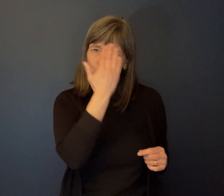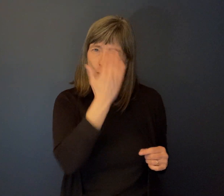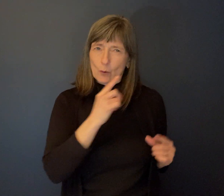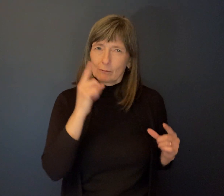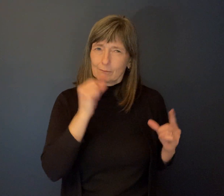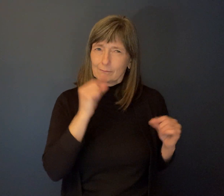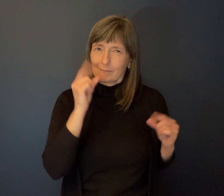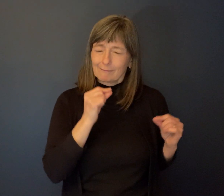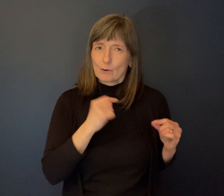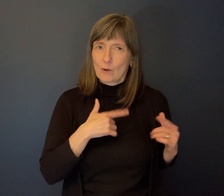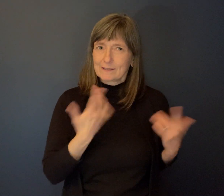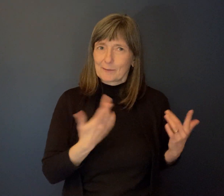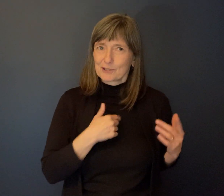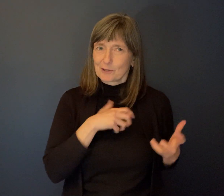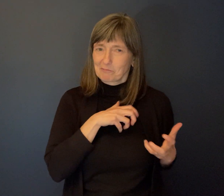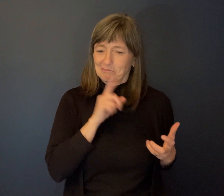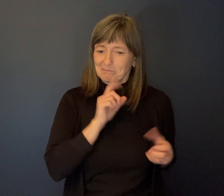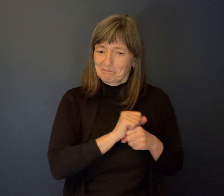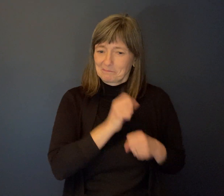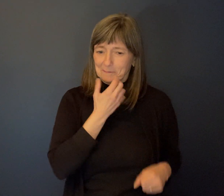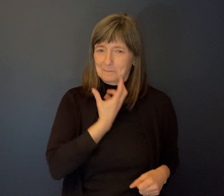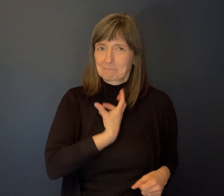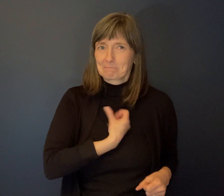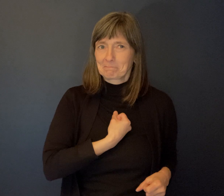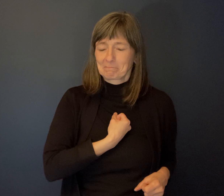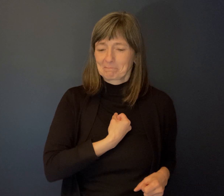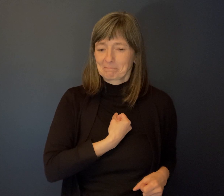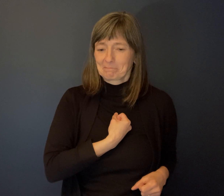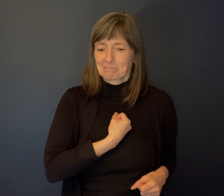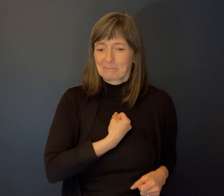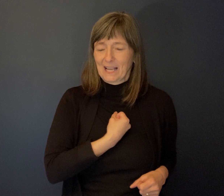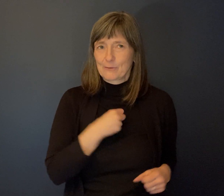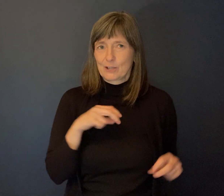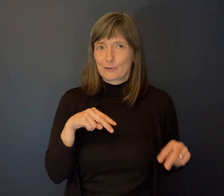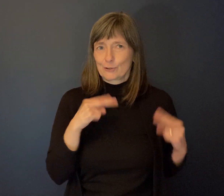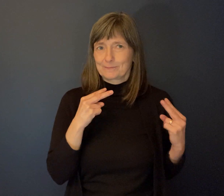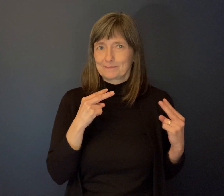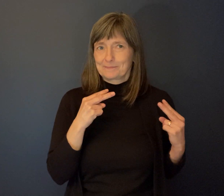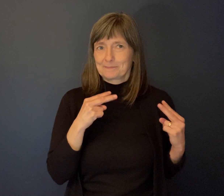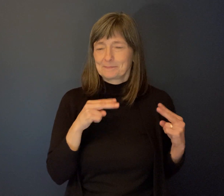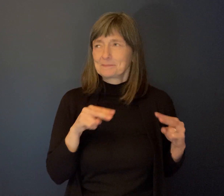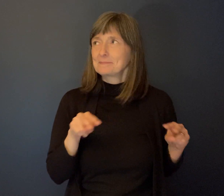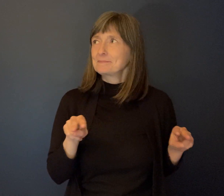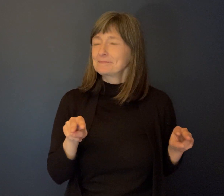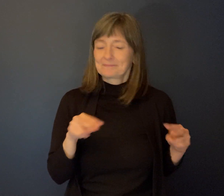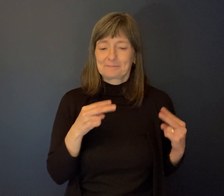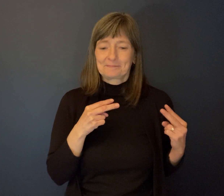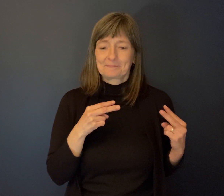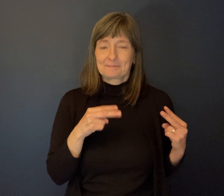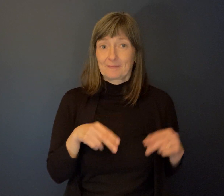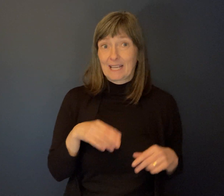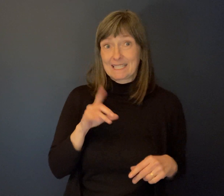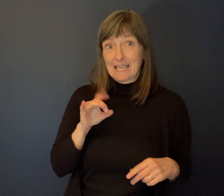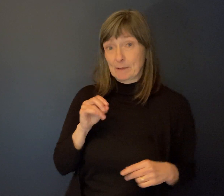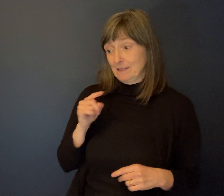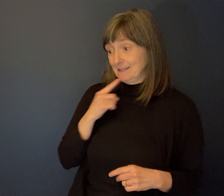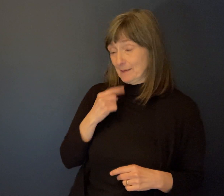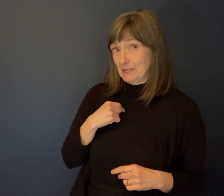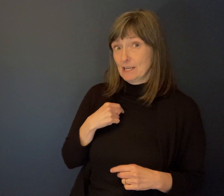to bust a gun. She was like looking at me and we look at each other. She say, you know, what's happening now? They're in there